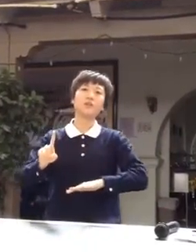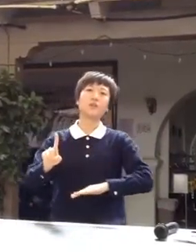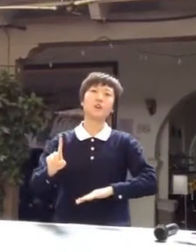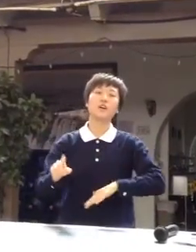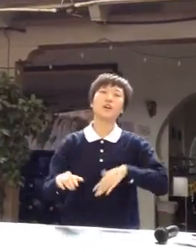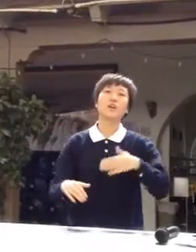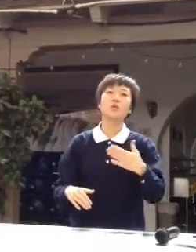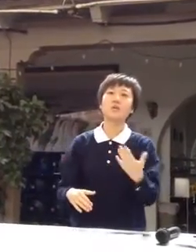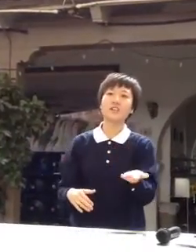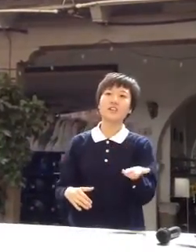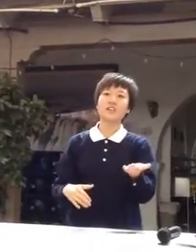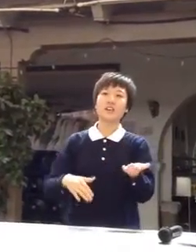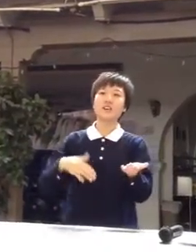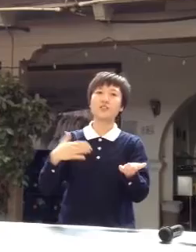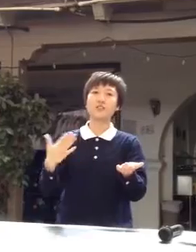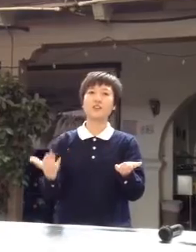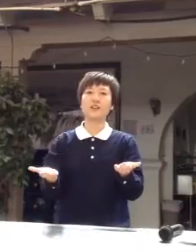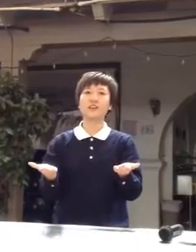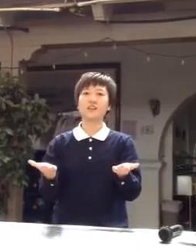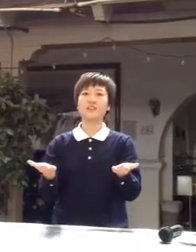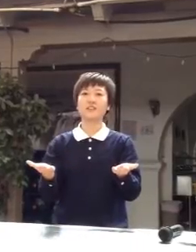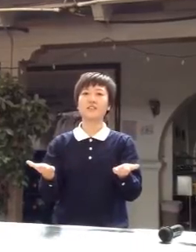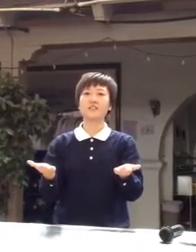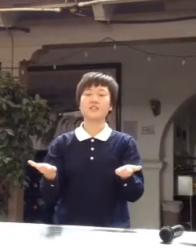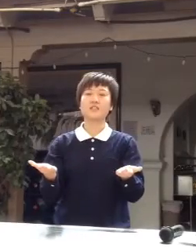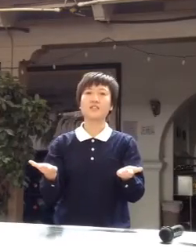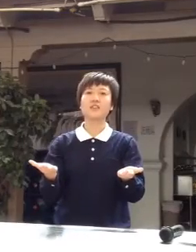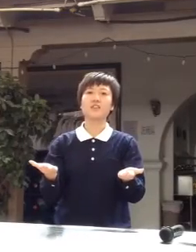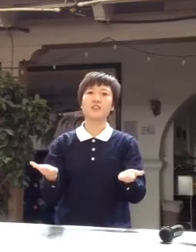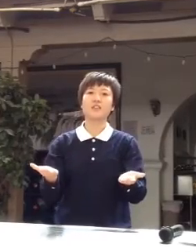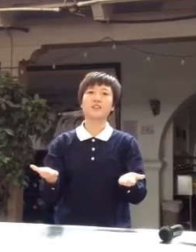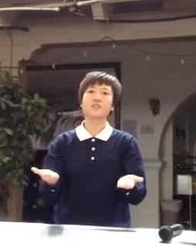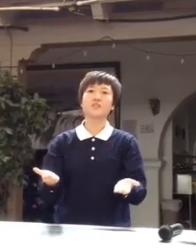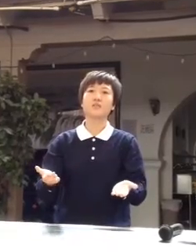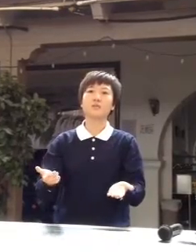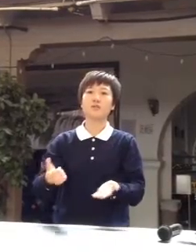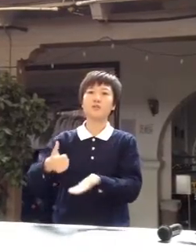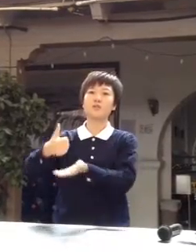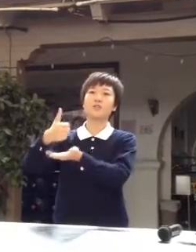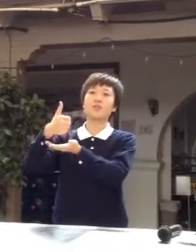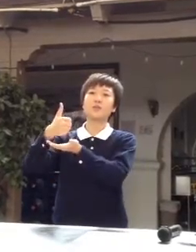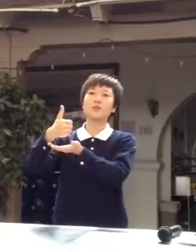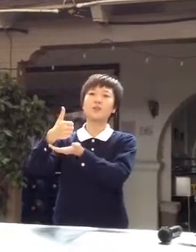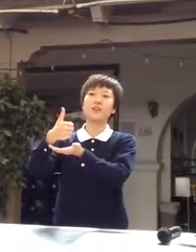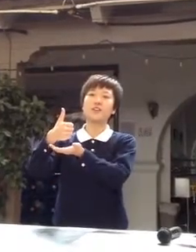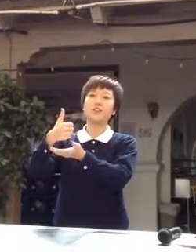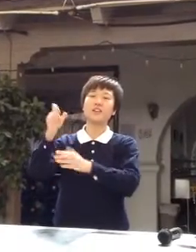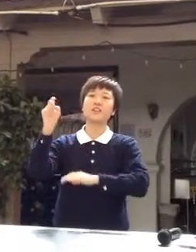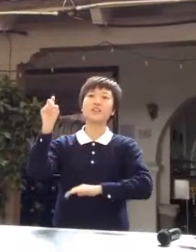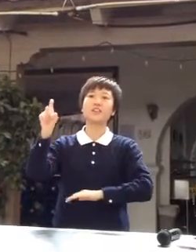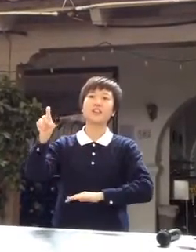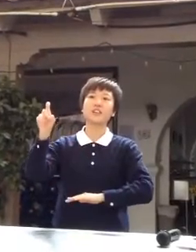reach out to have those who are in need.